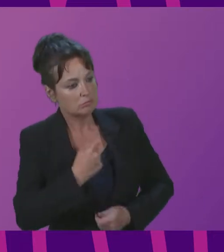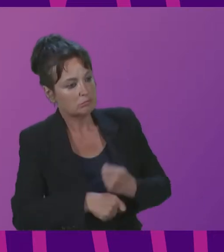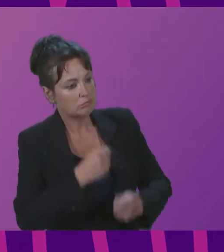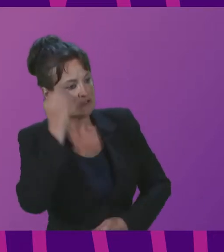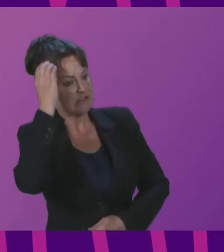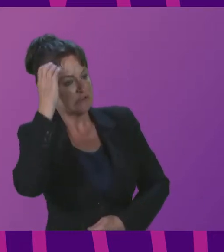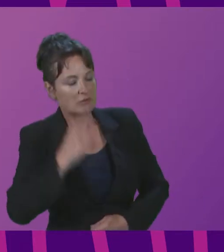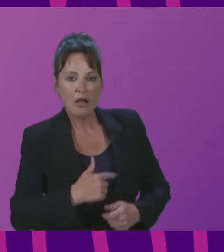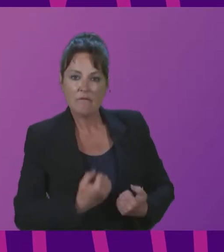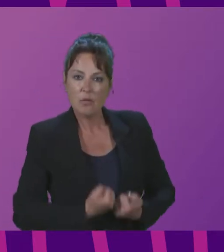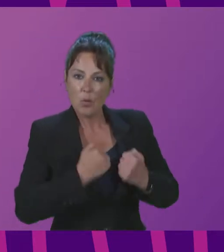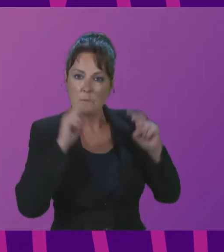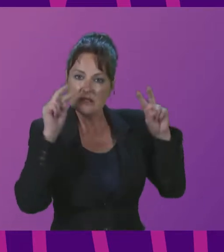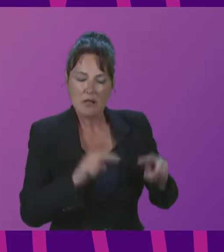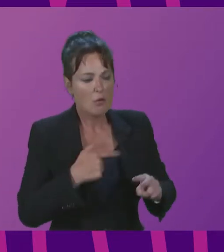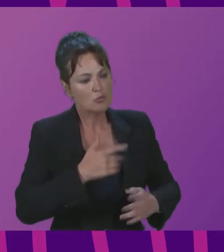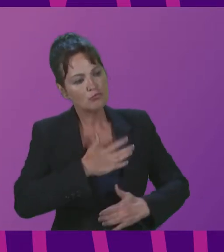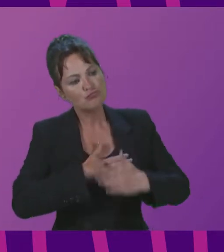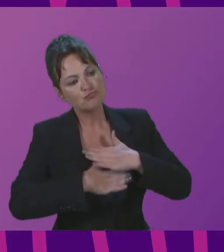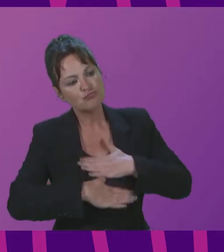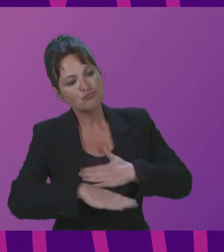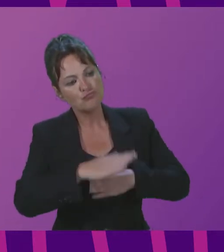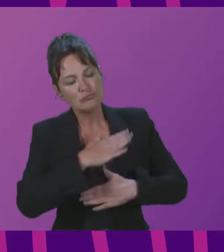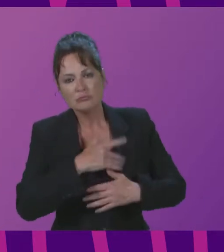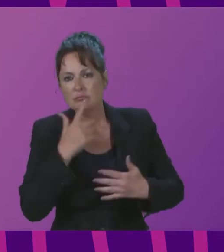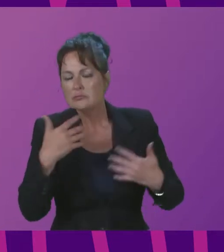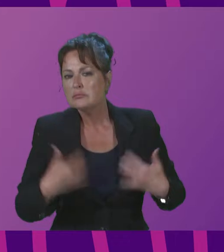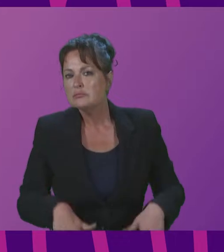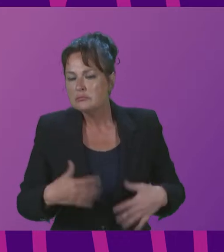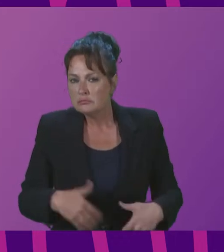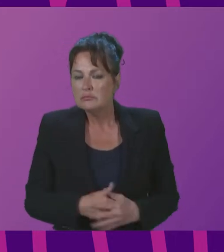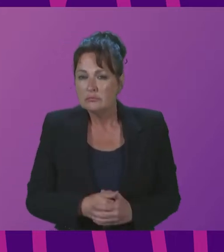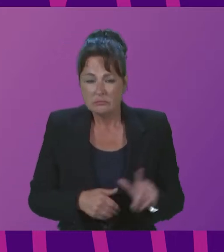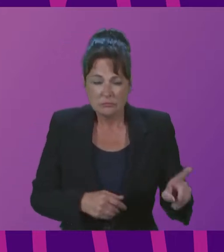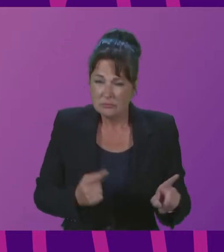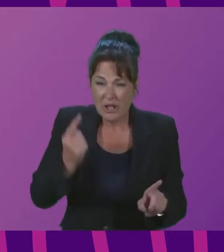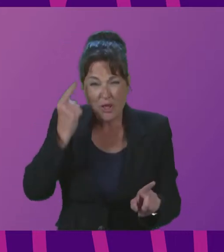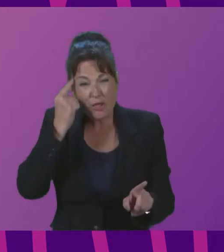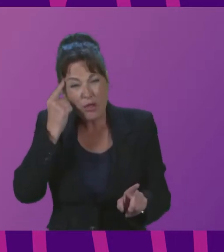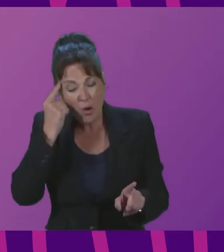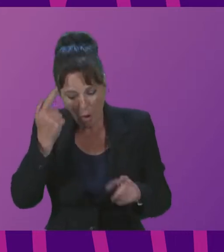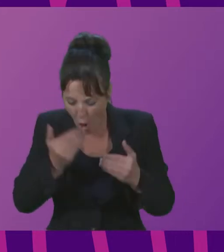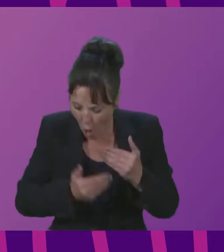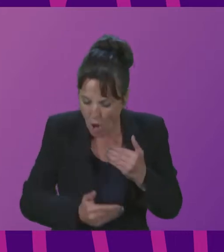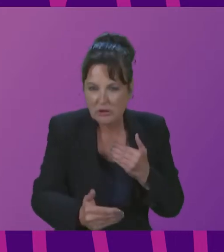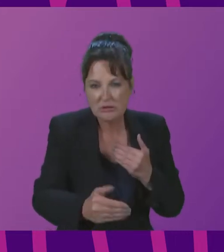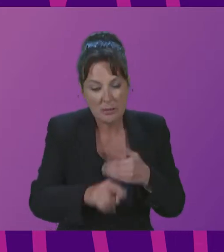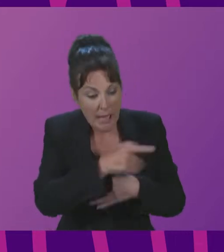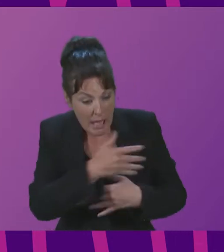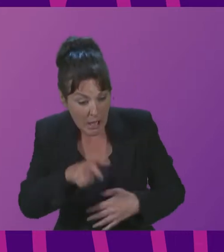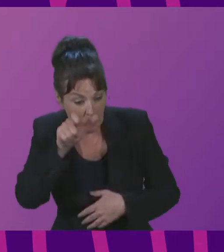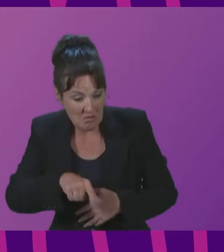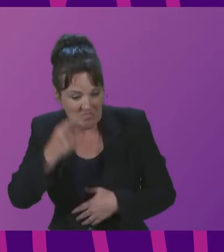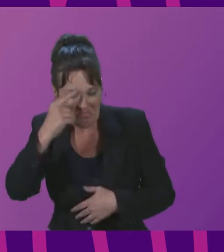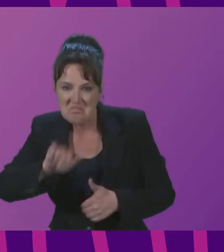perspective and composure beyond measure he thought and invested for the long term and backed people and ideas